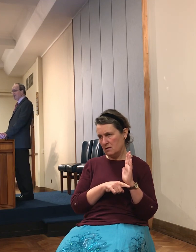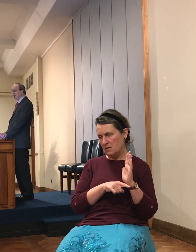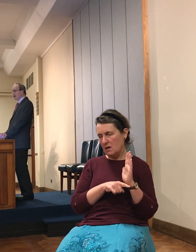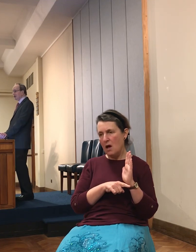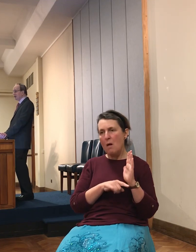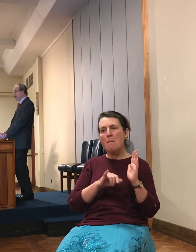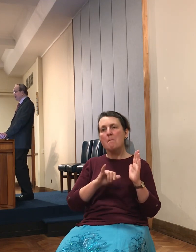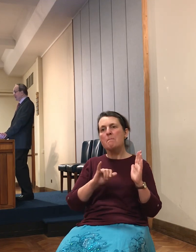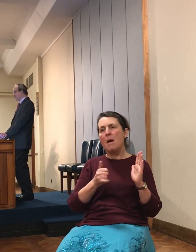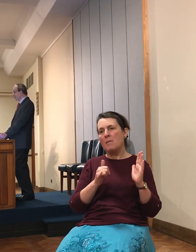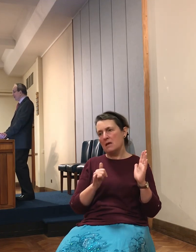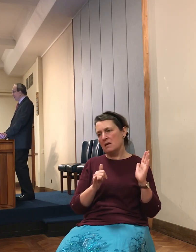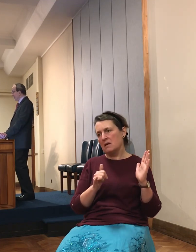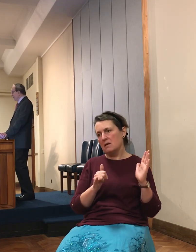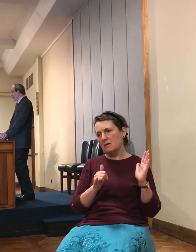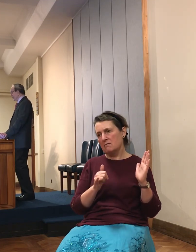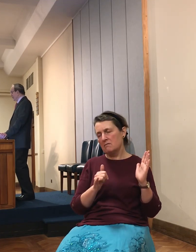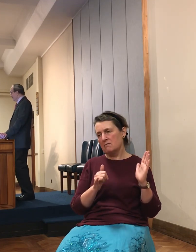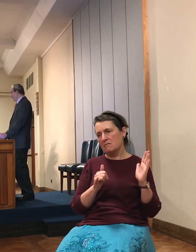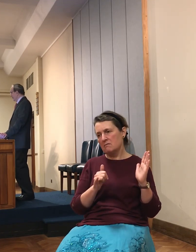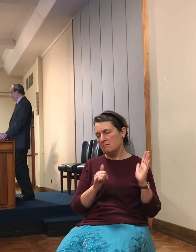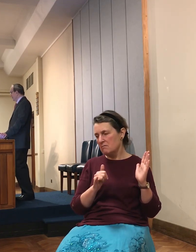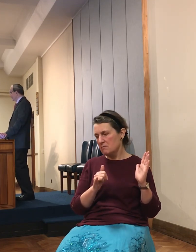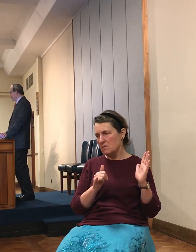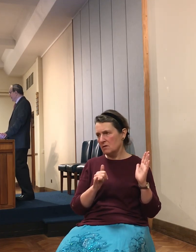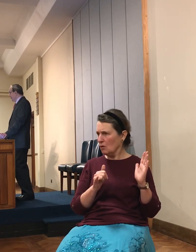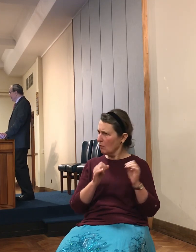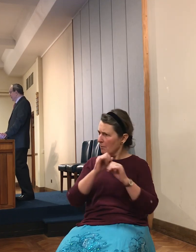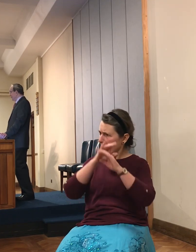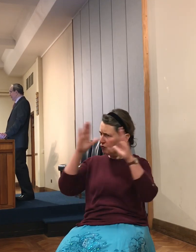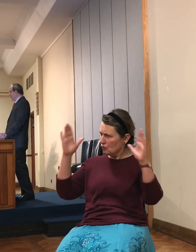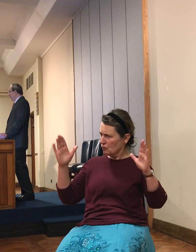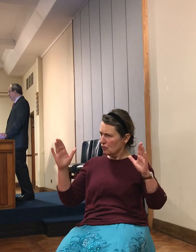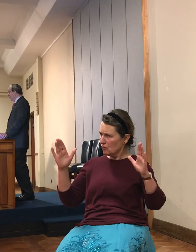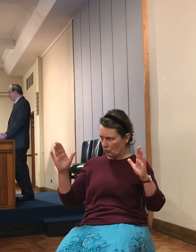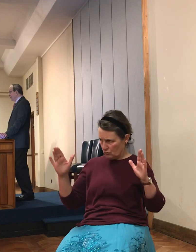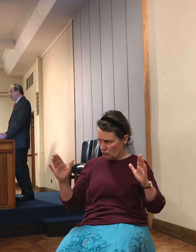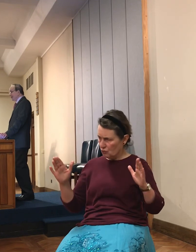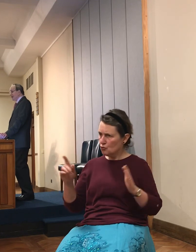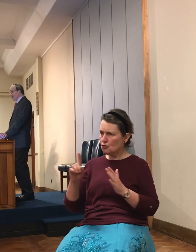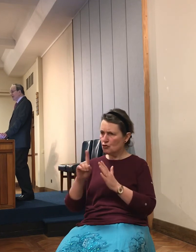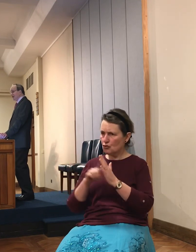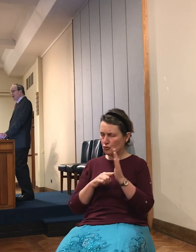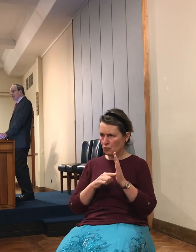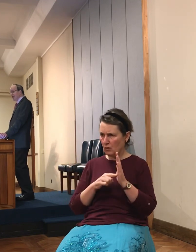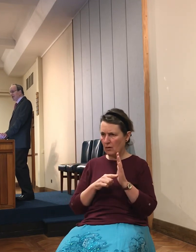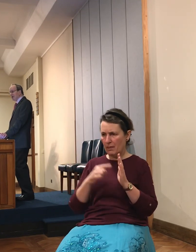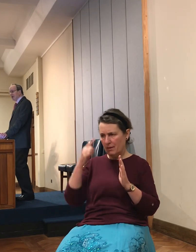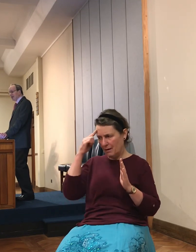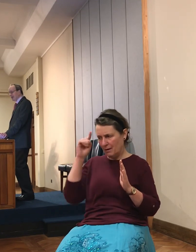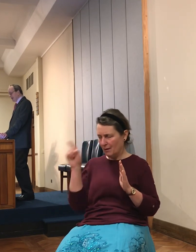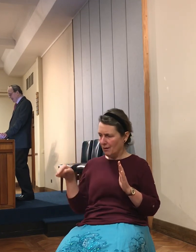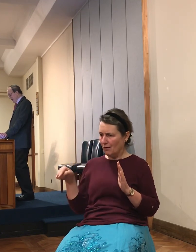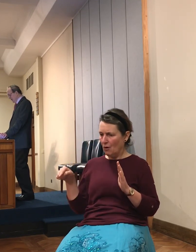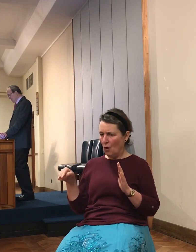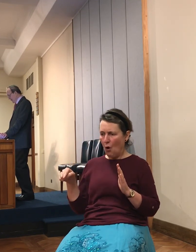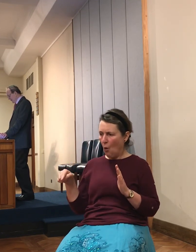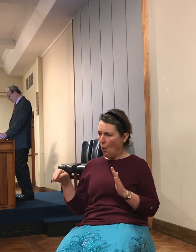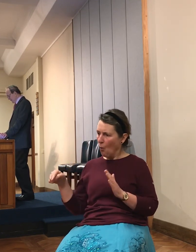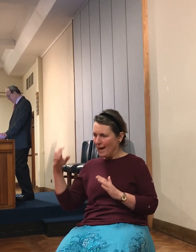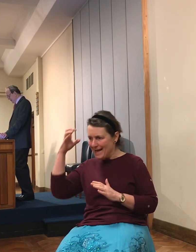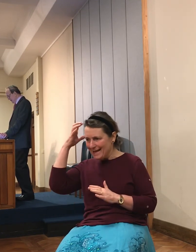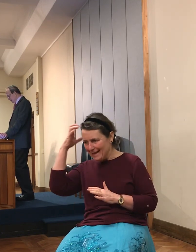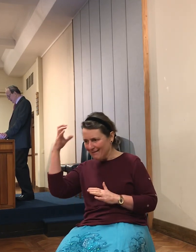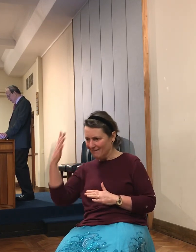Amorite kings destroy the Gibeonites instead of which he does the hard thing and